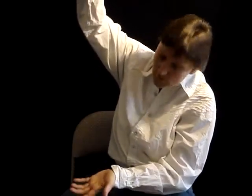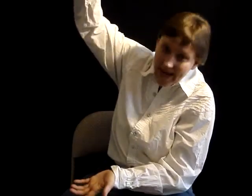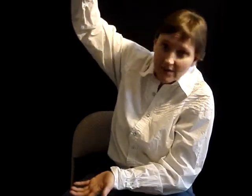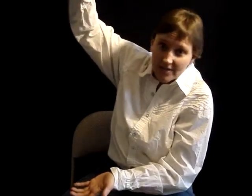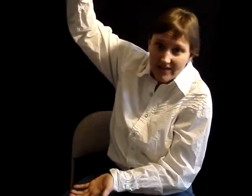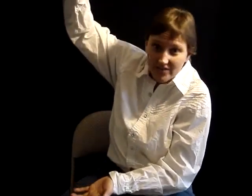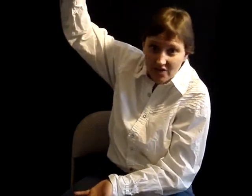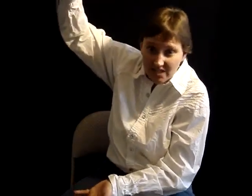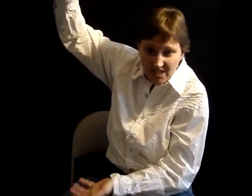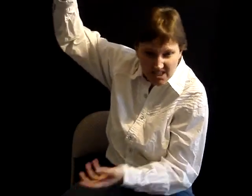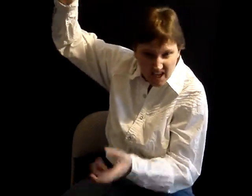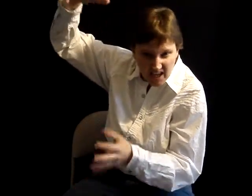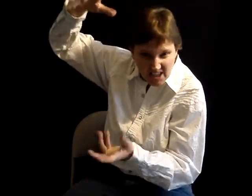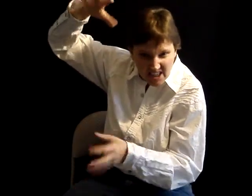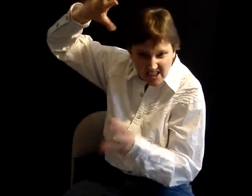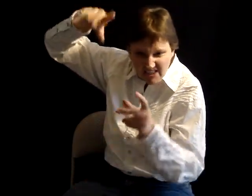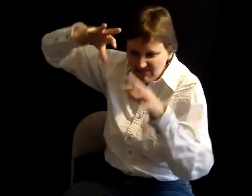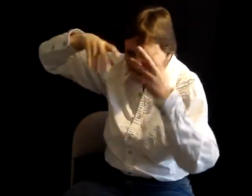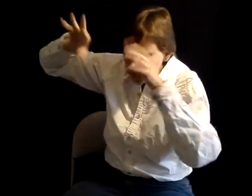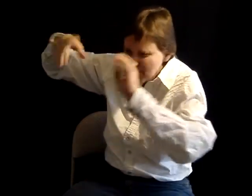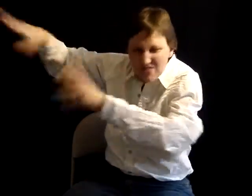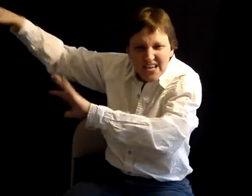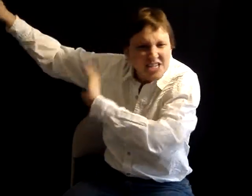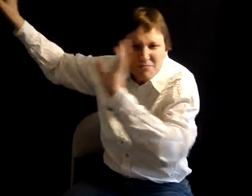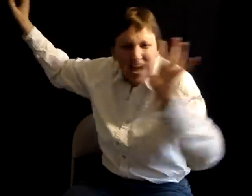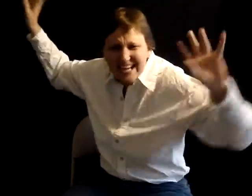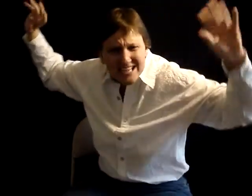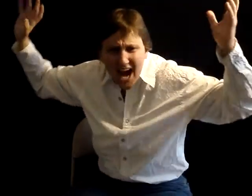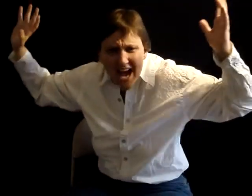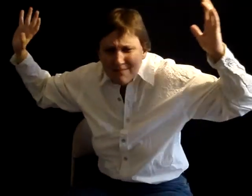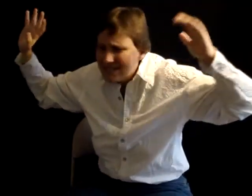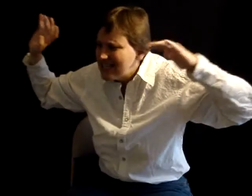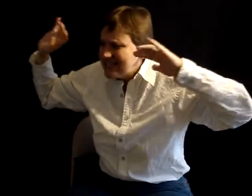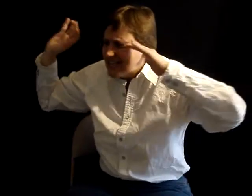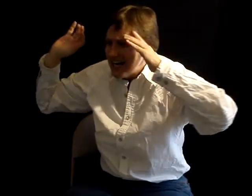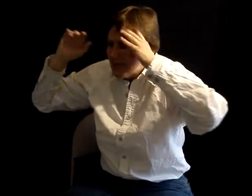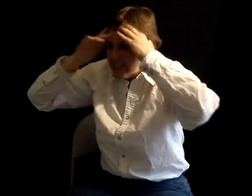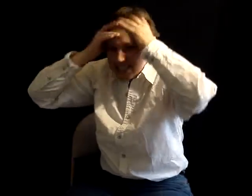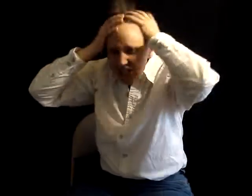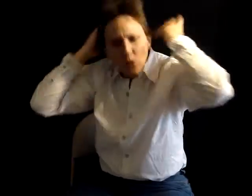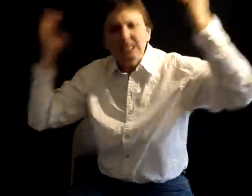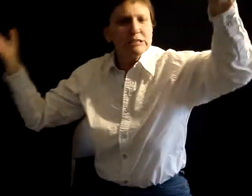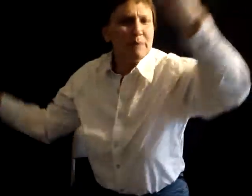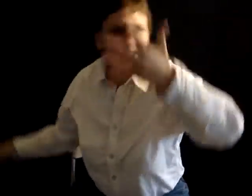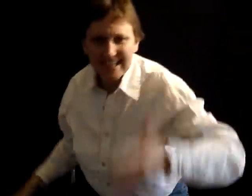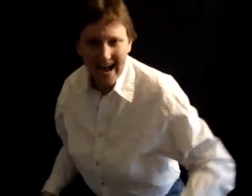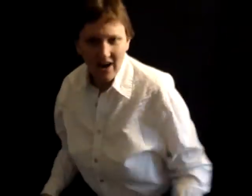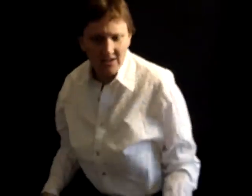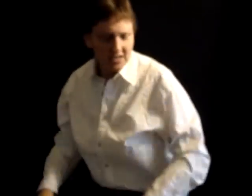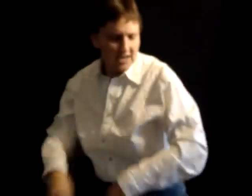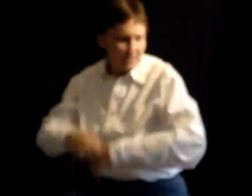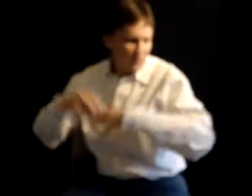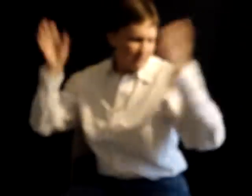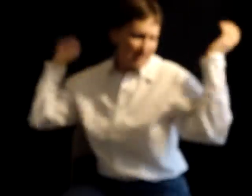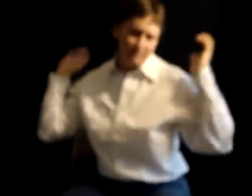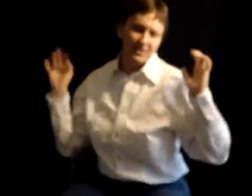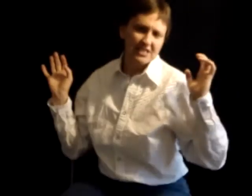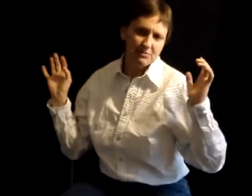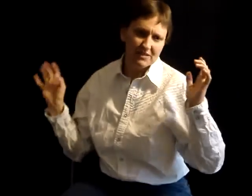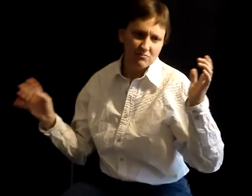we had with I view it, some inventor back in time, and we just totally spaced it out. And we've made billions, but